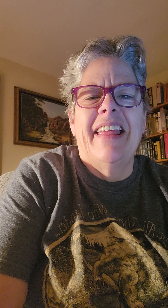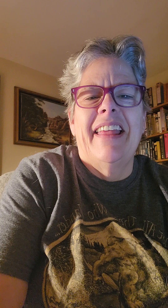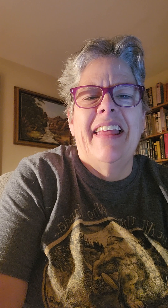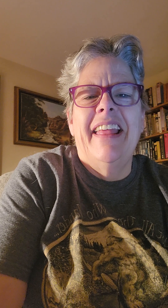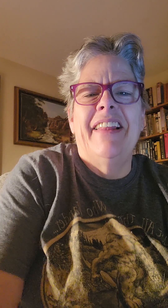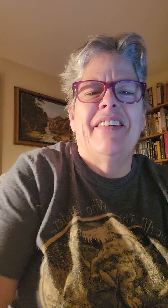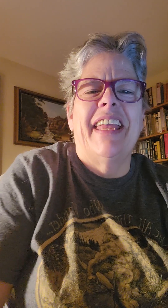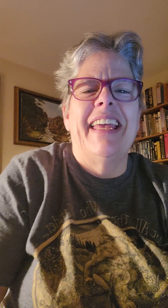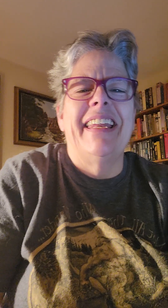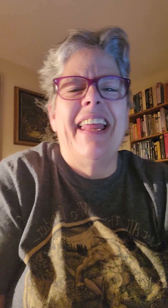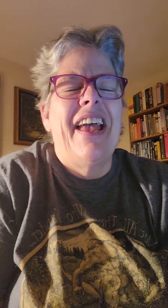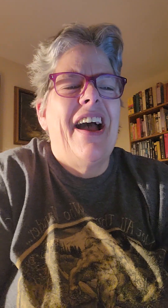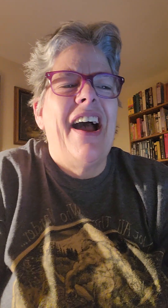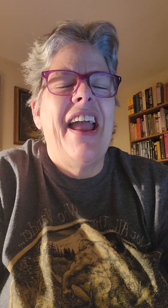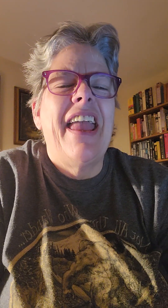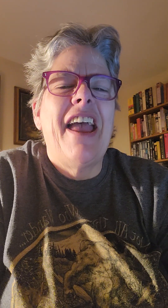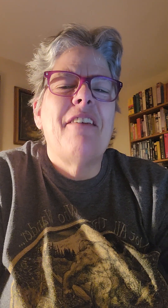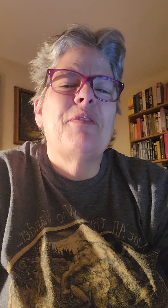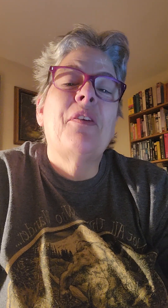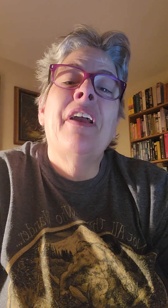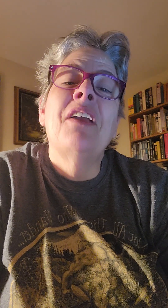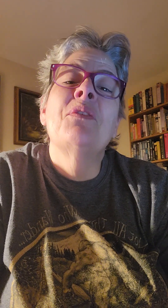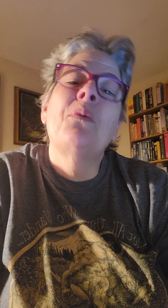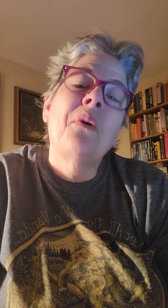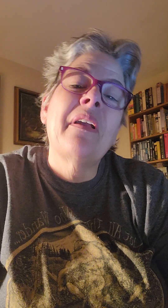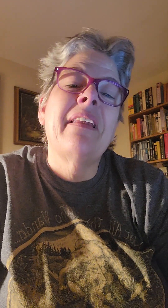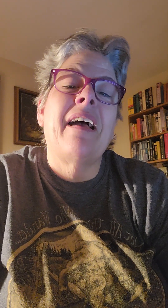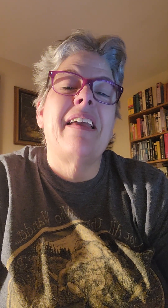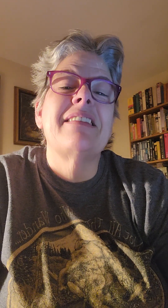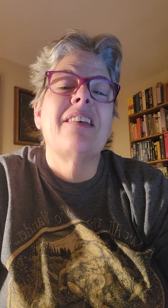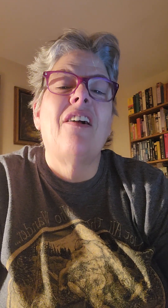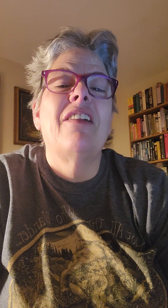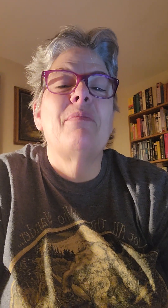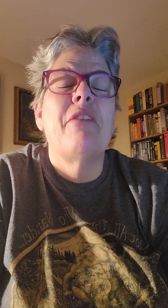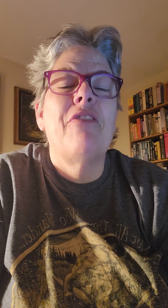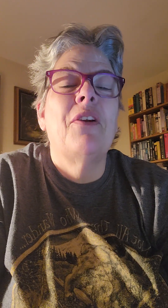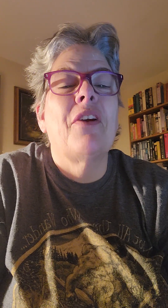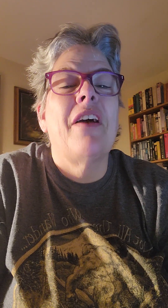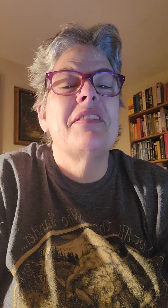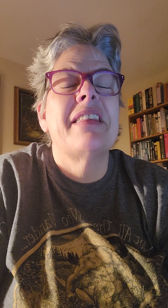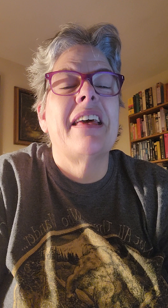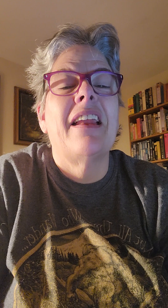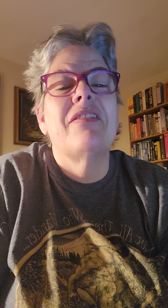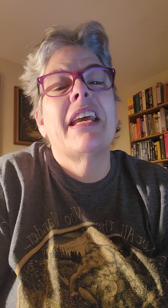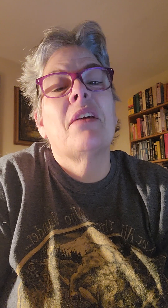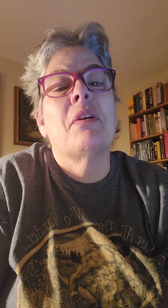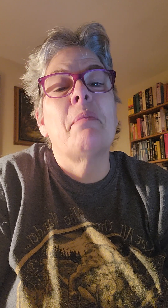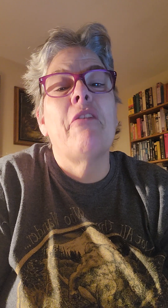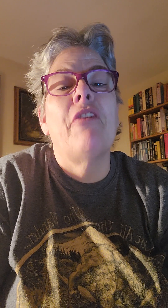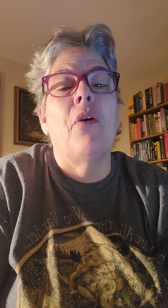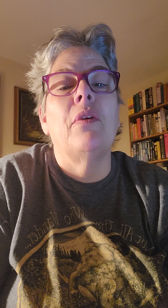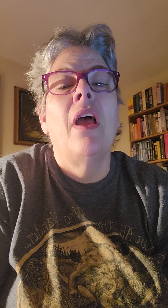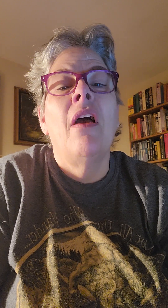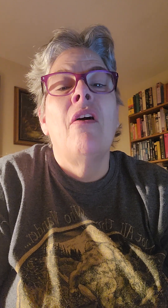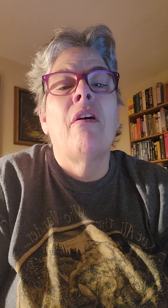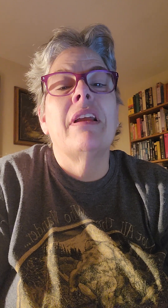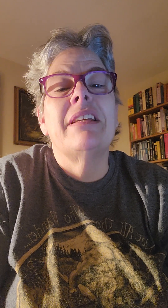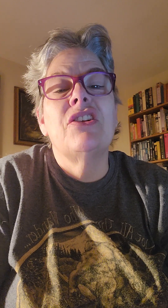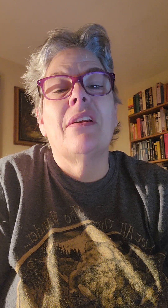Hello again. I am trying to organize all of my photographs that I've taken with my phone or a digital